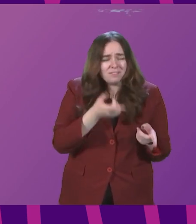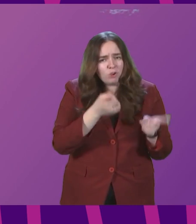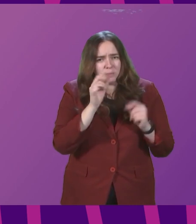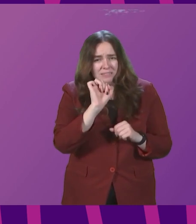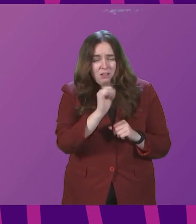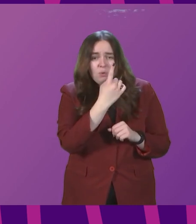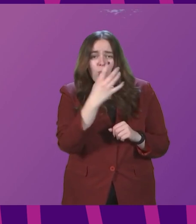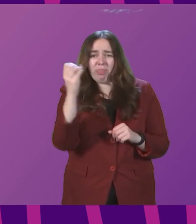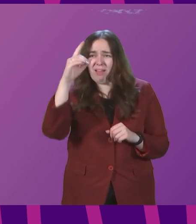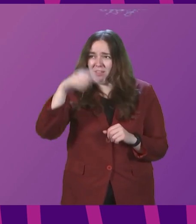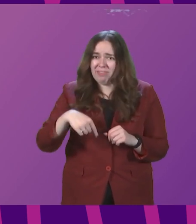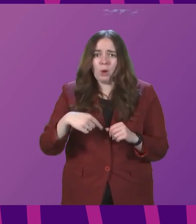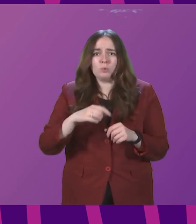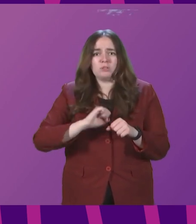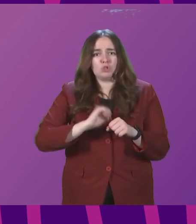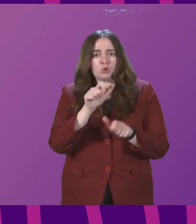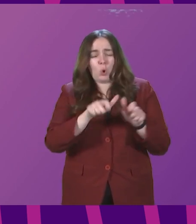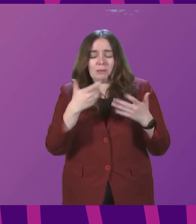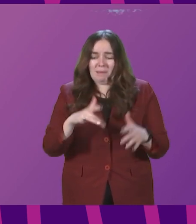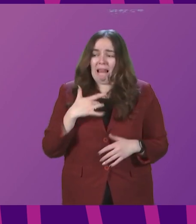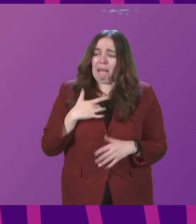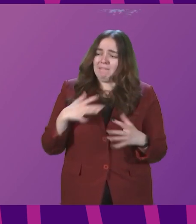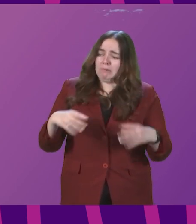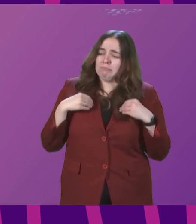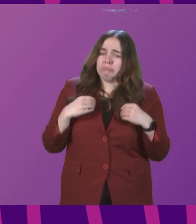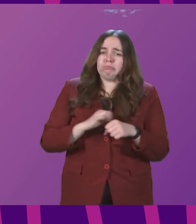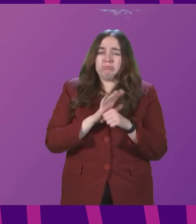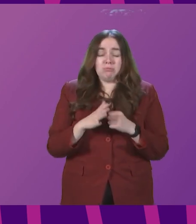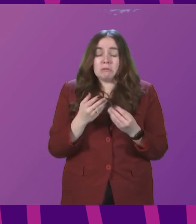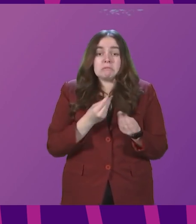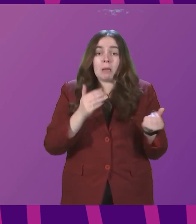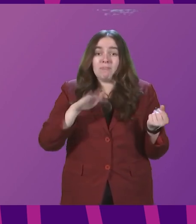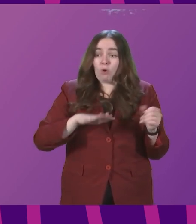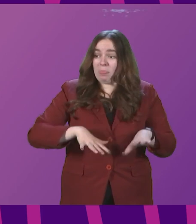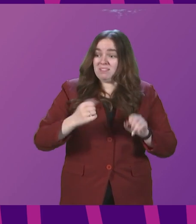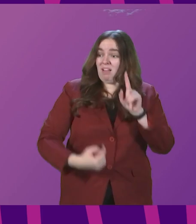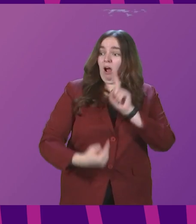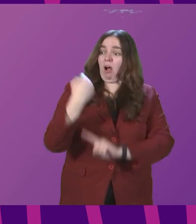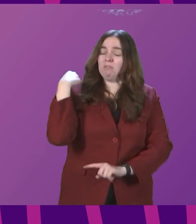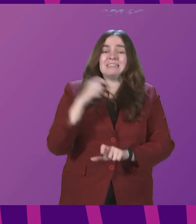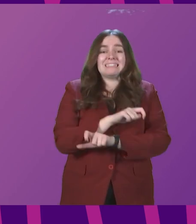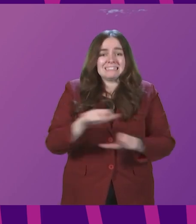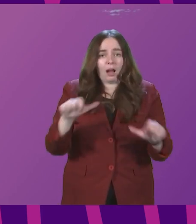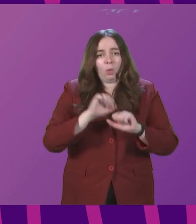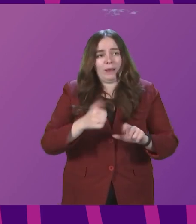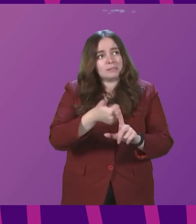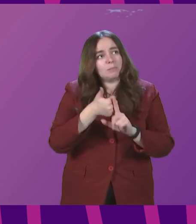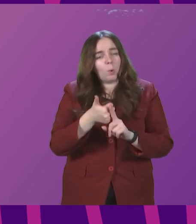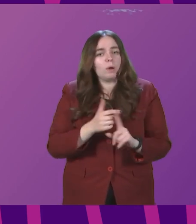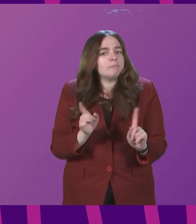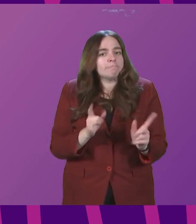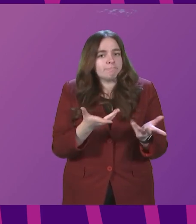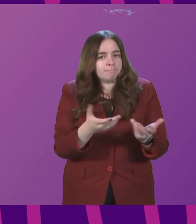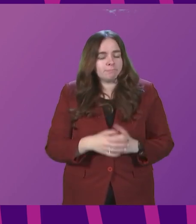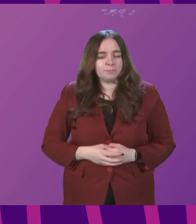those thousands of Scots who have been living with this virus, some of whom since the start, who are still waiting for support from her Government? First